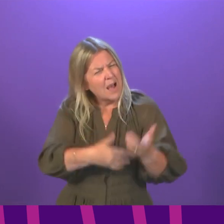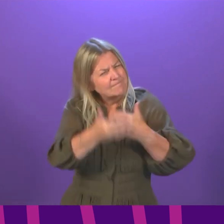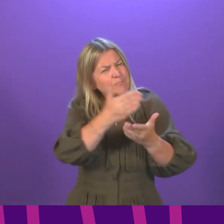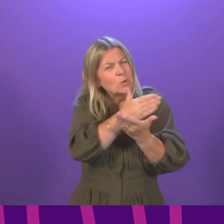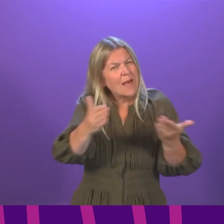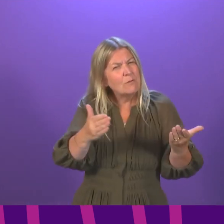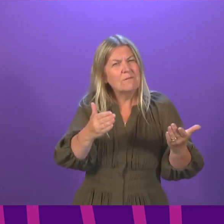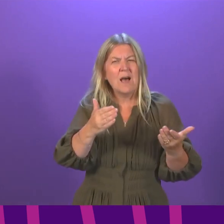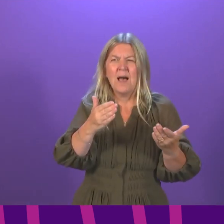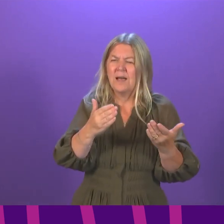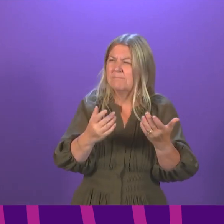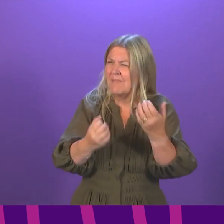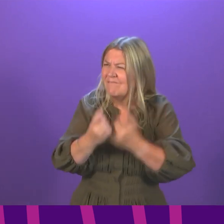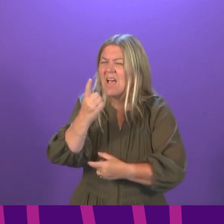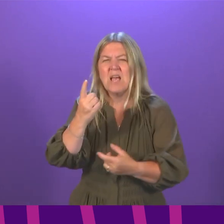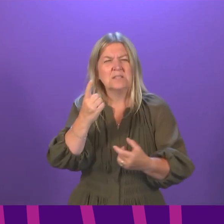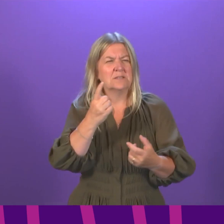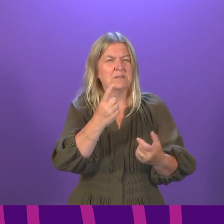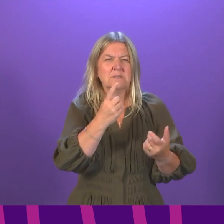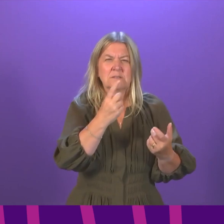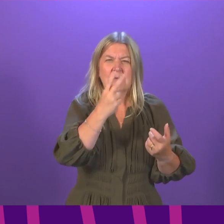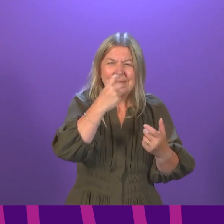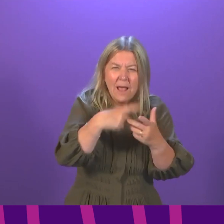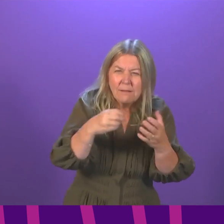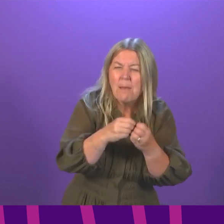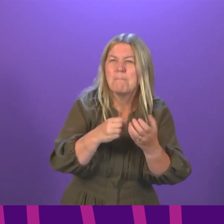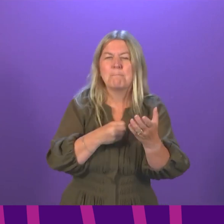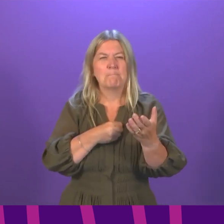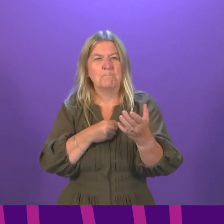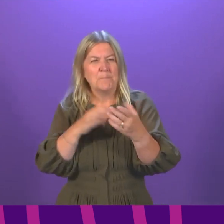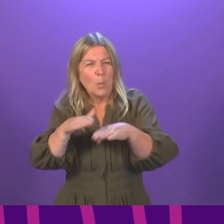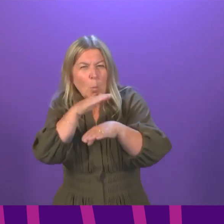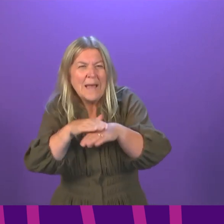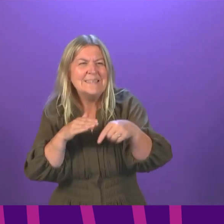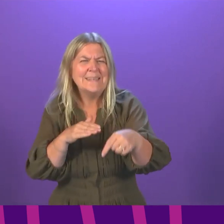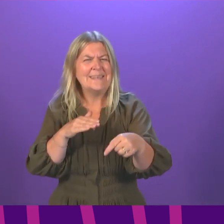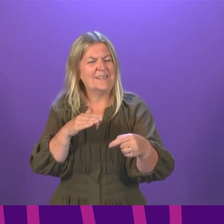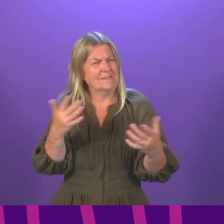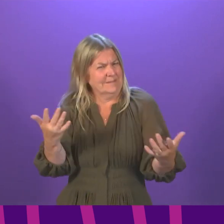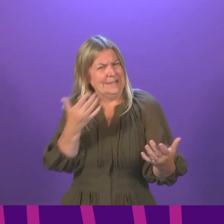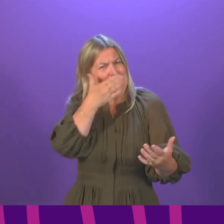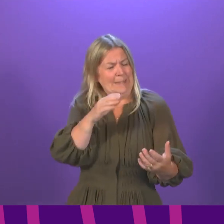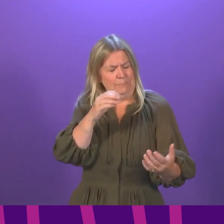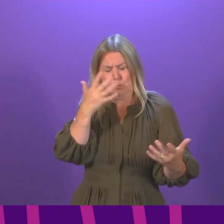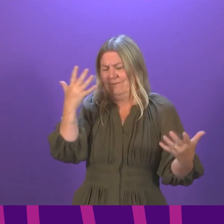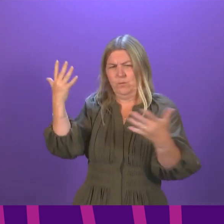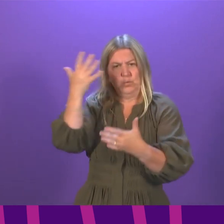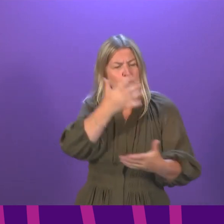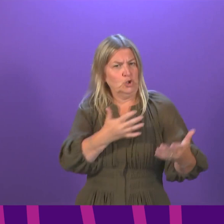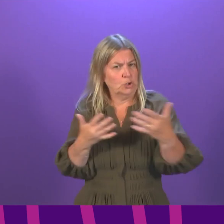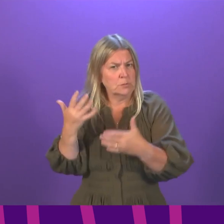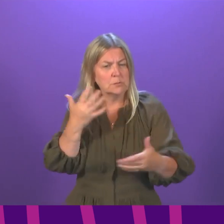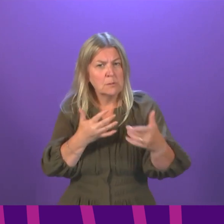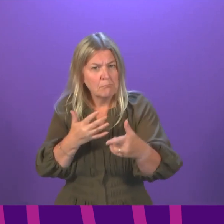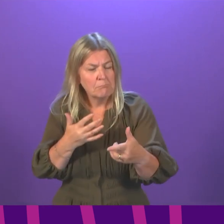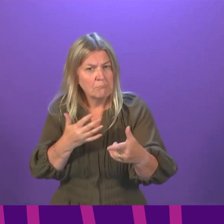and concerts? Dancing in clubs or weddings, for instance, is a key scenario. There is some confusion about how